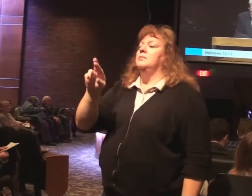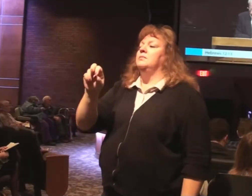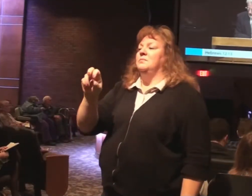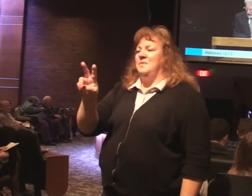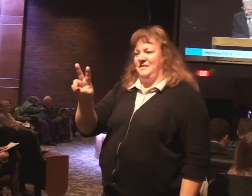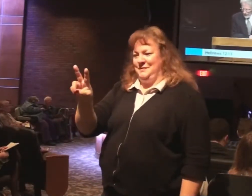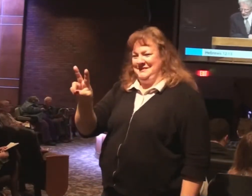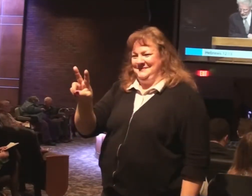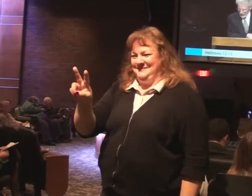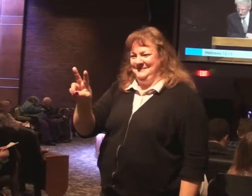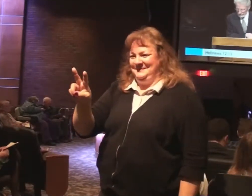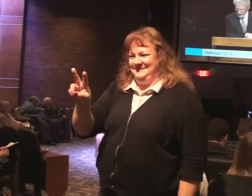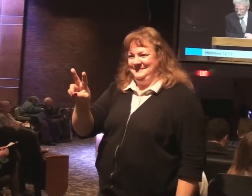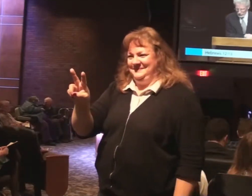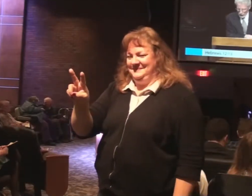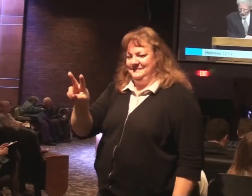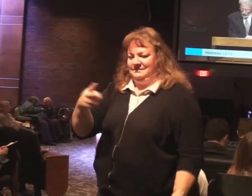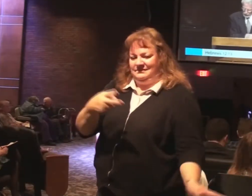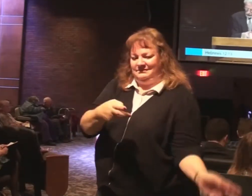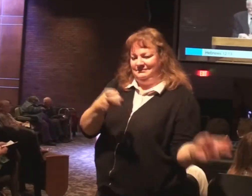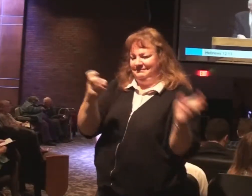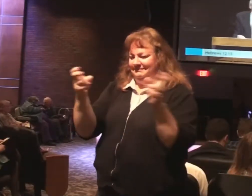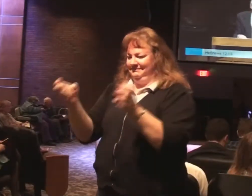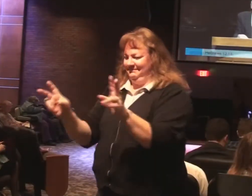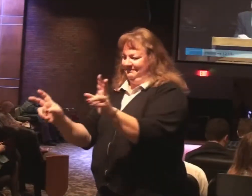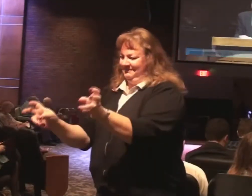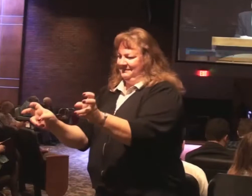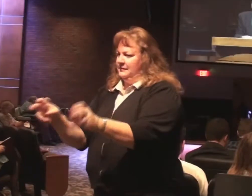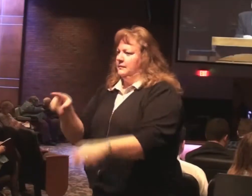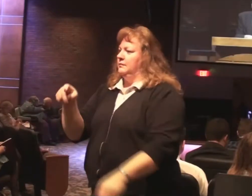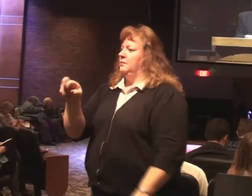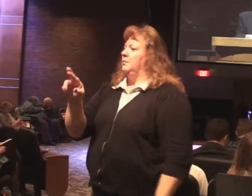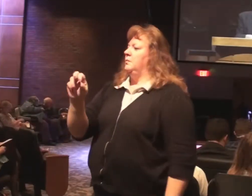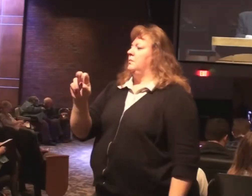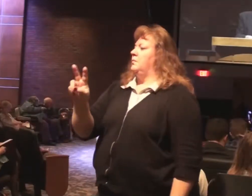to Proverbs chapter 4.